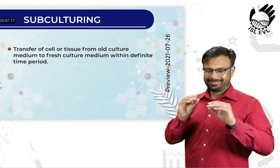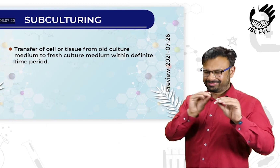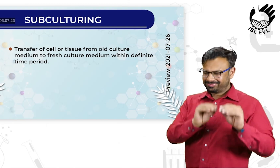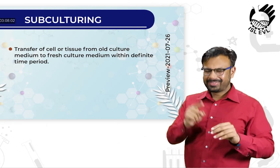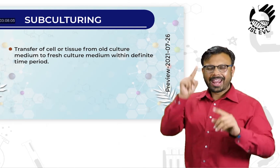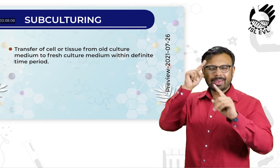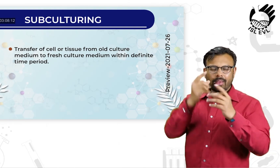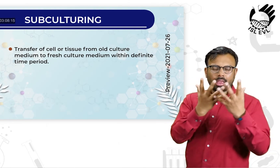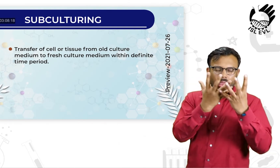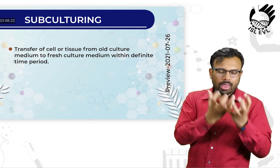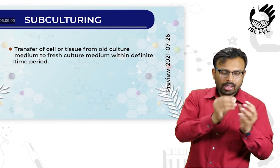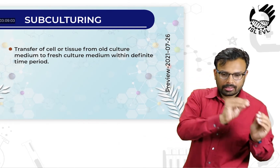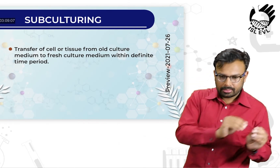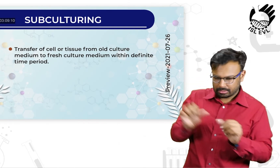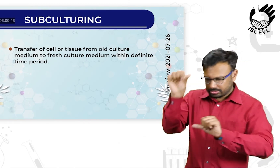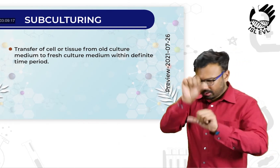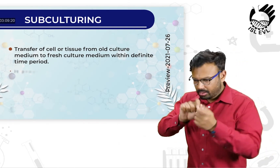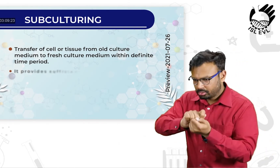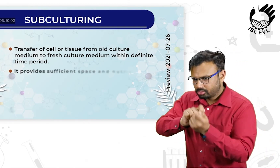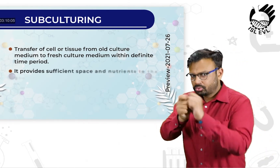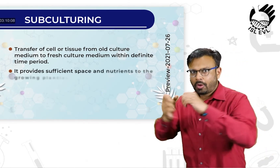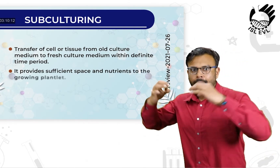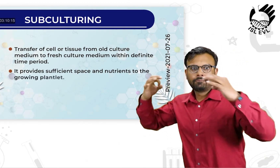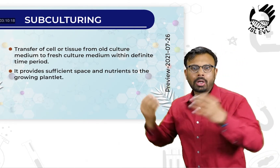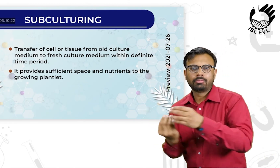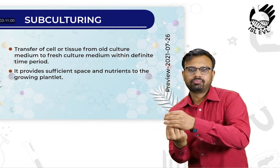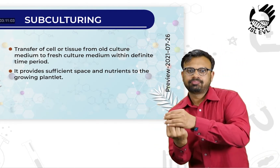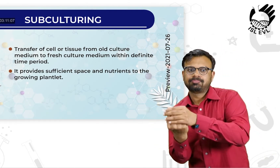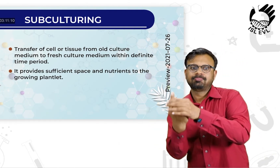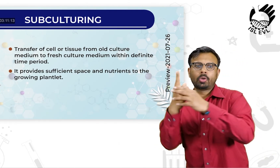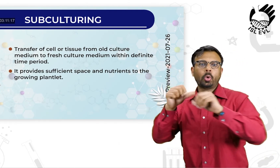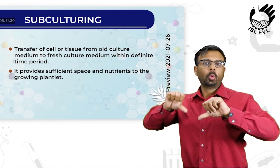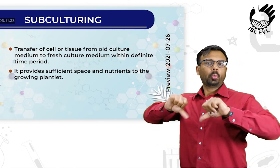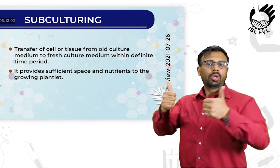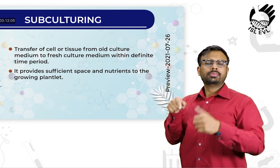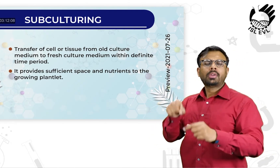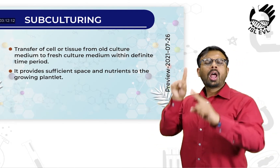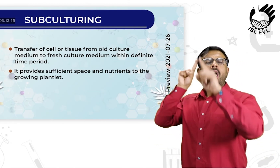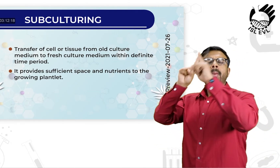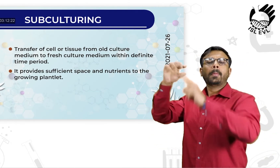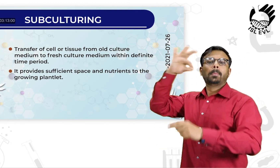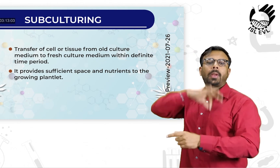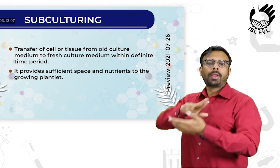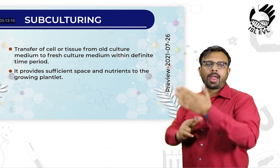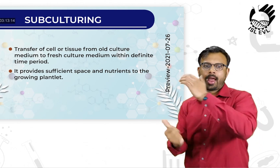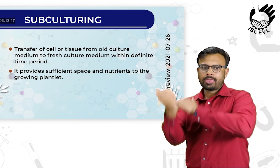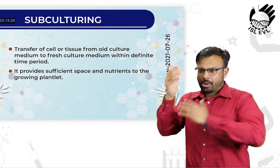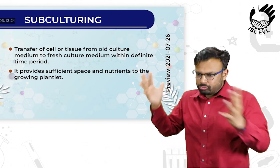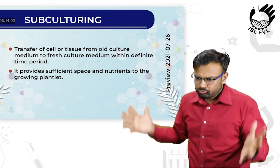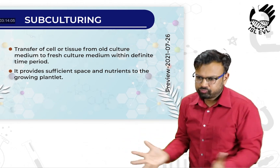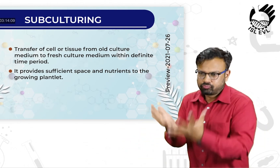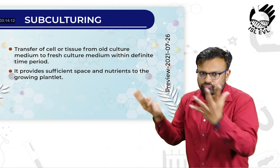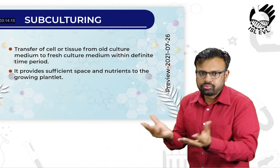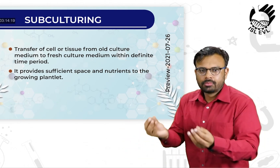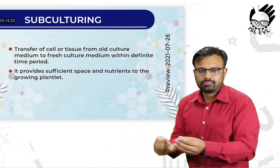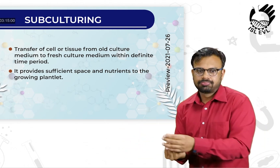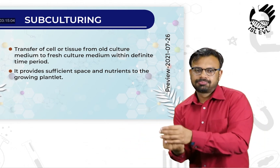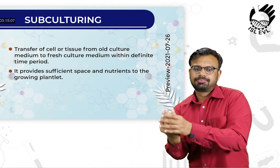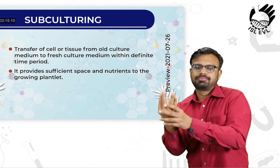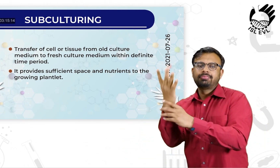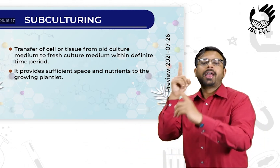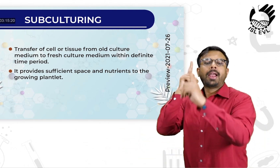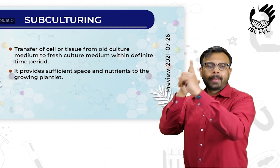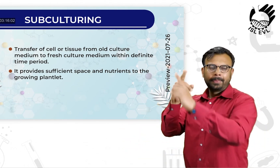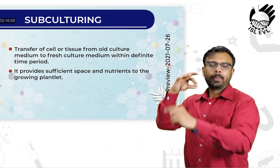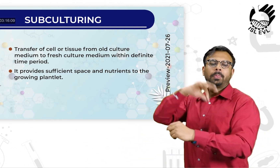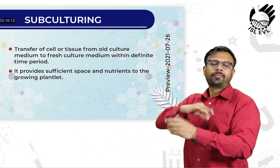Subculturing, transfer of cell or tissue from old culture medium to fresh culture medium within definite time period. It